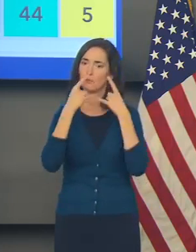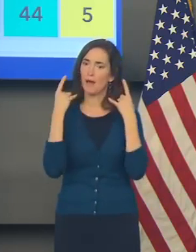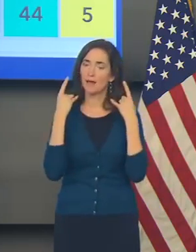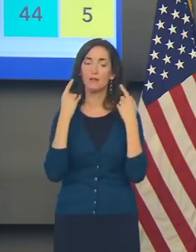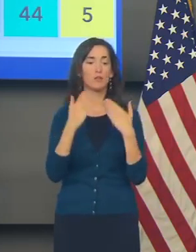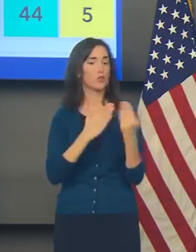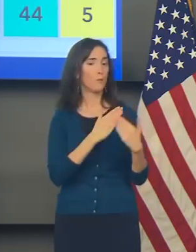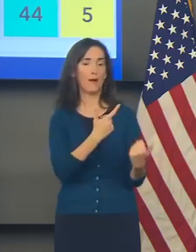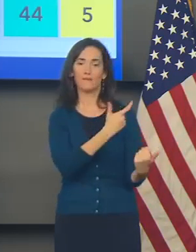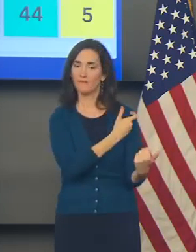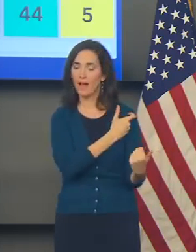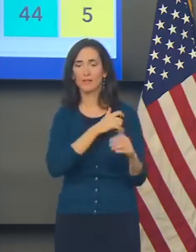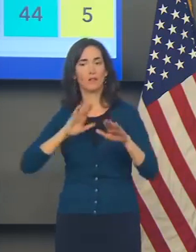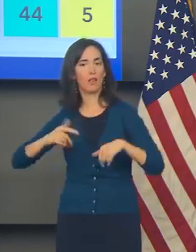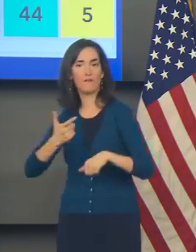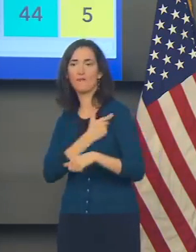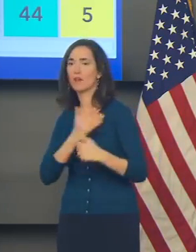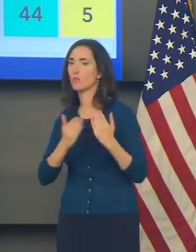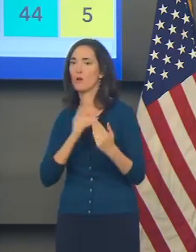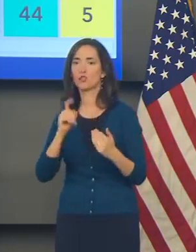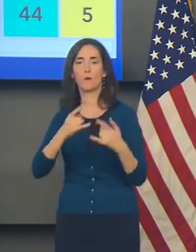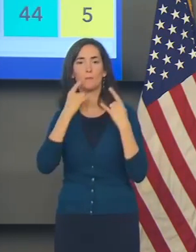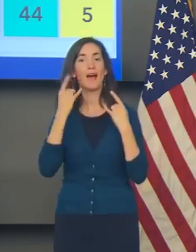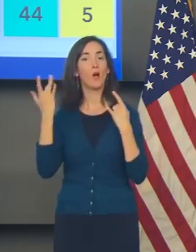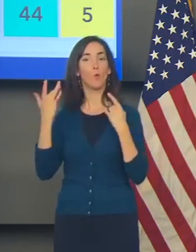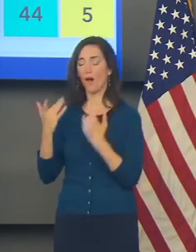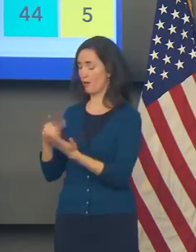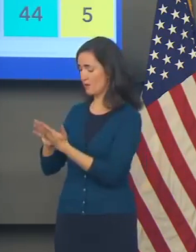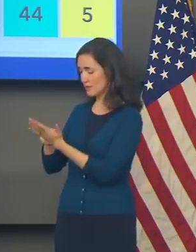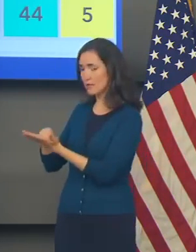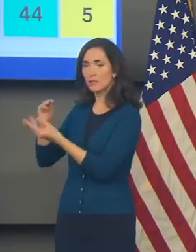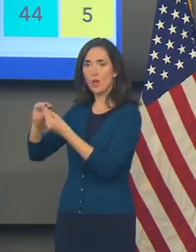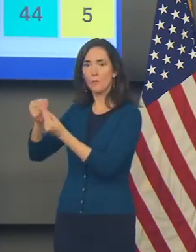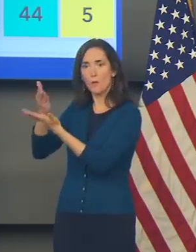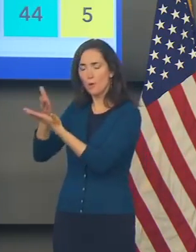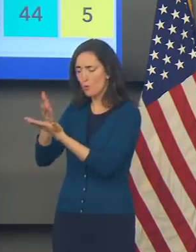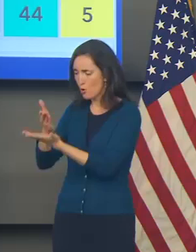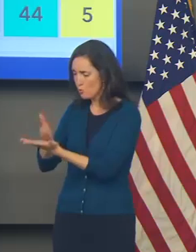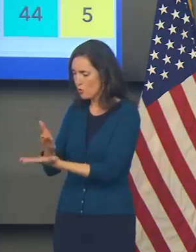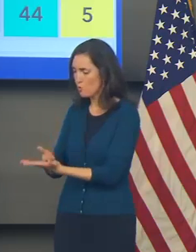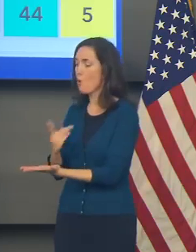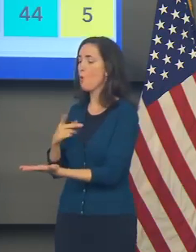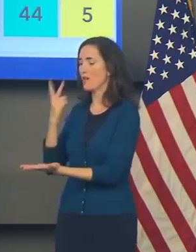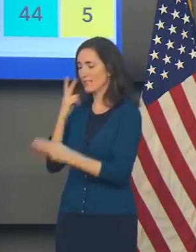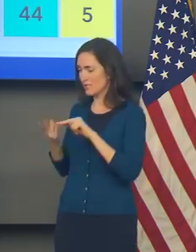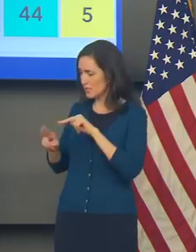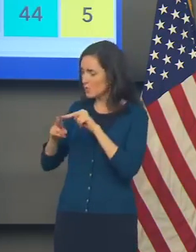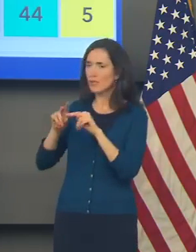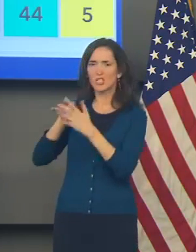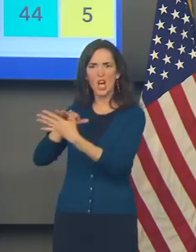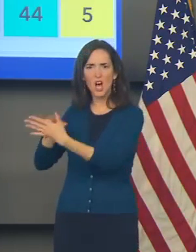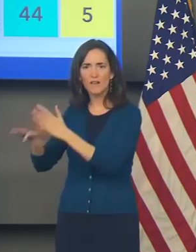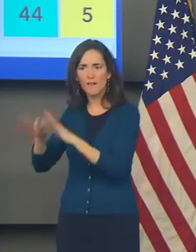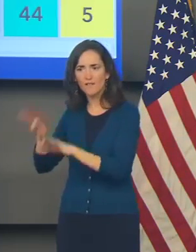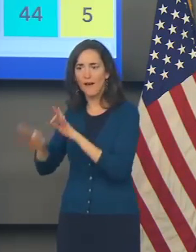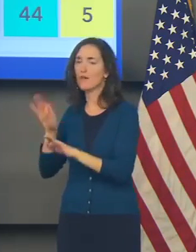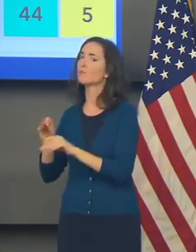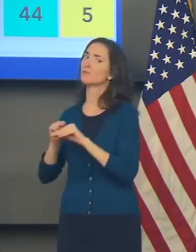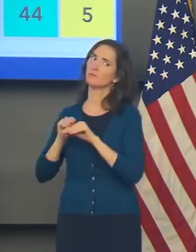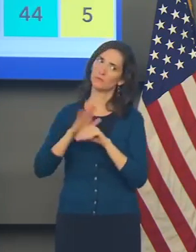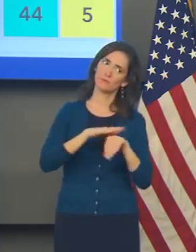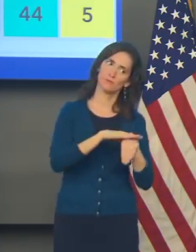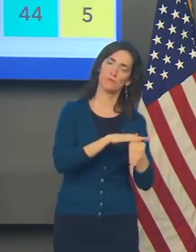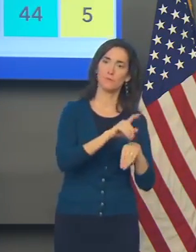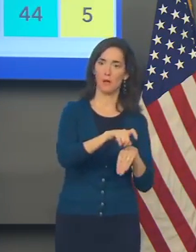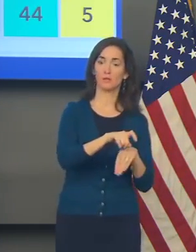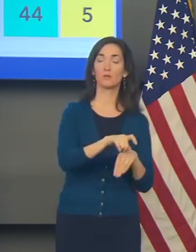whether or not they are vaccinated, because the data was so compelling and what the trends were. And then earlier this week, you saw